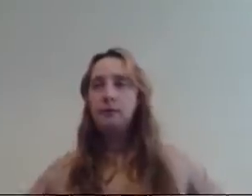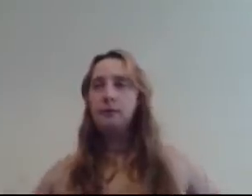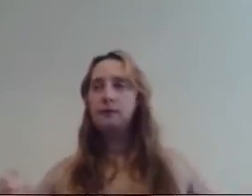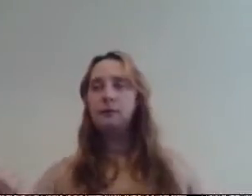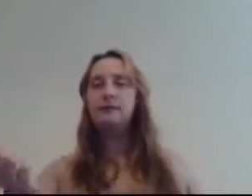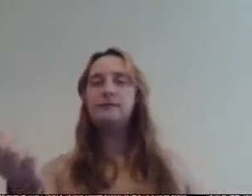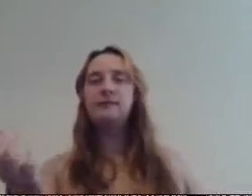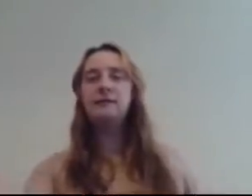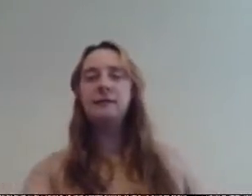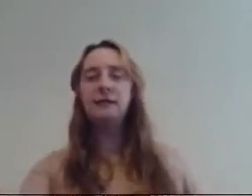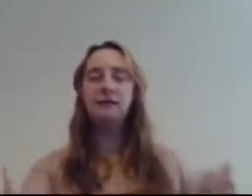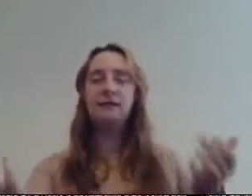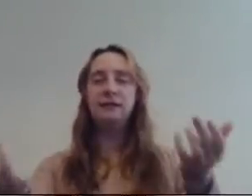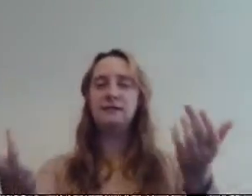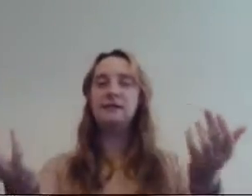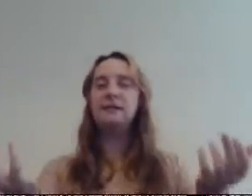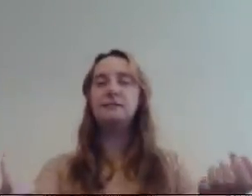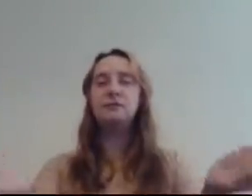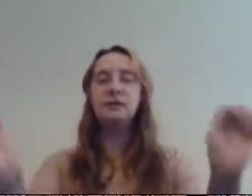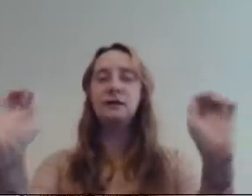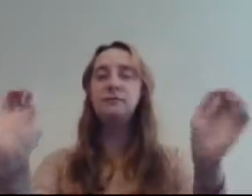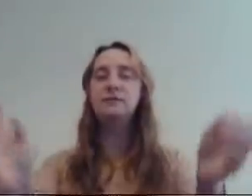that's when these they'll say things from his arms